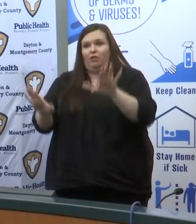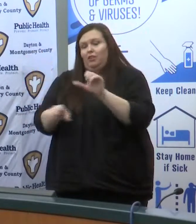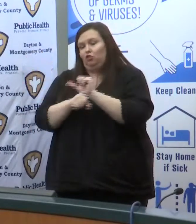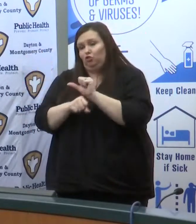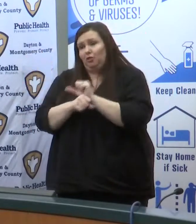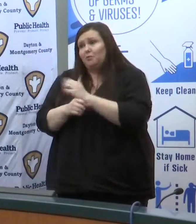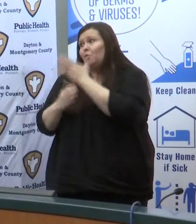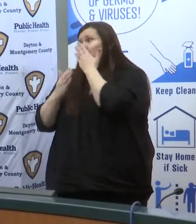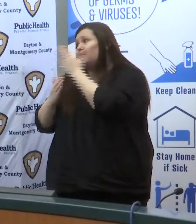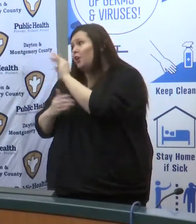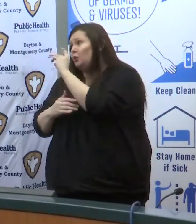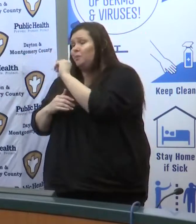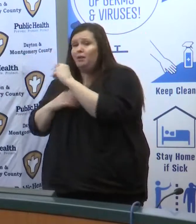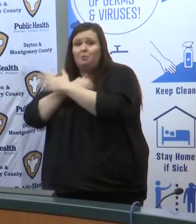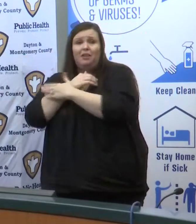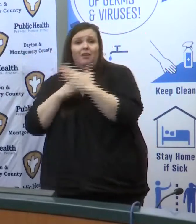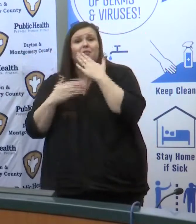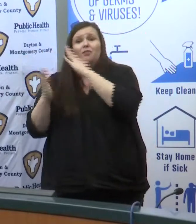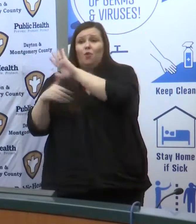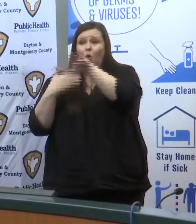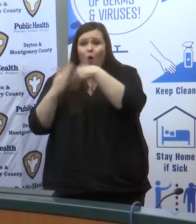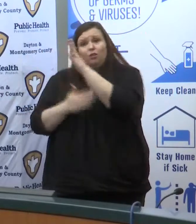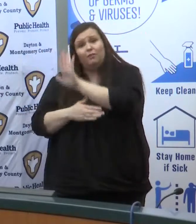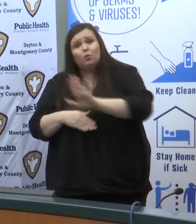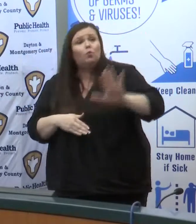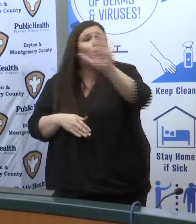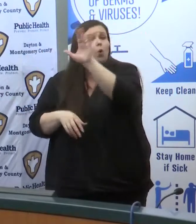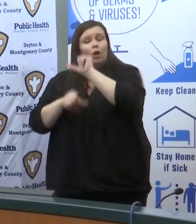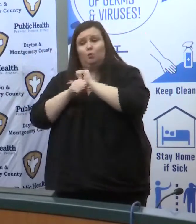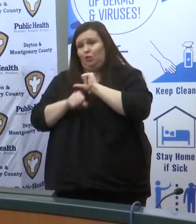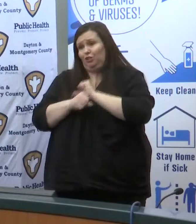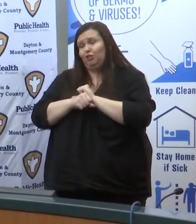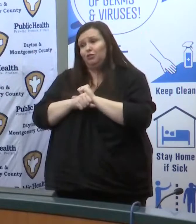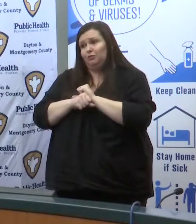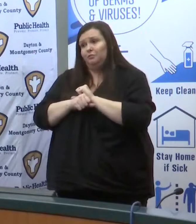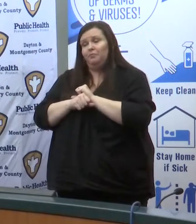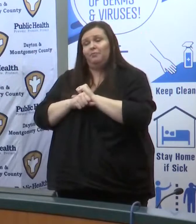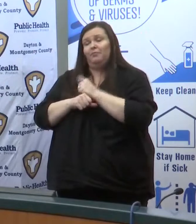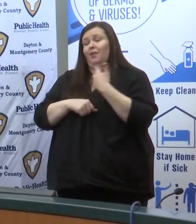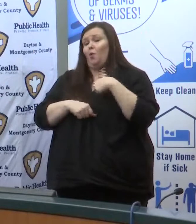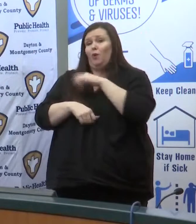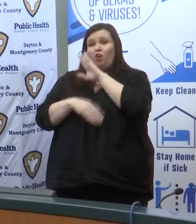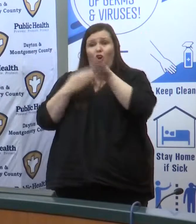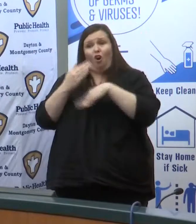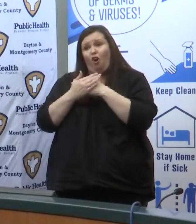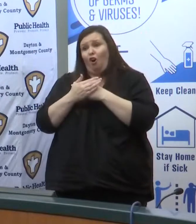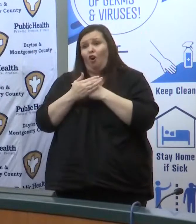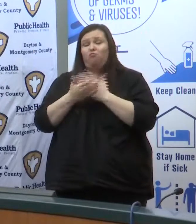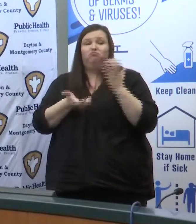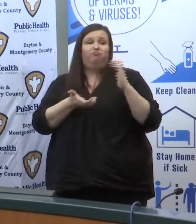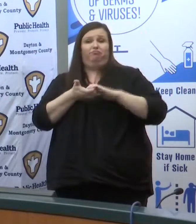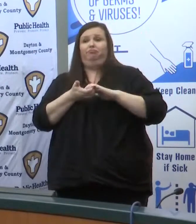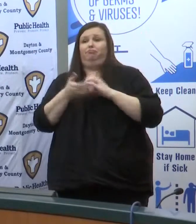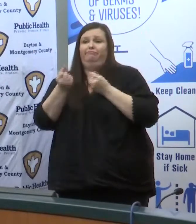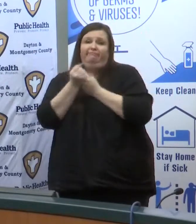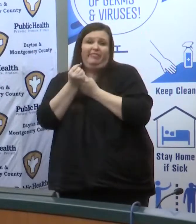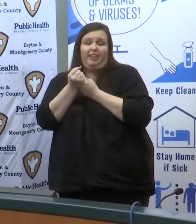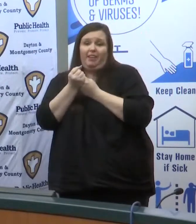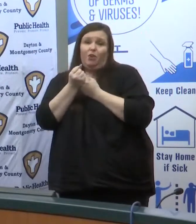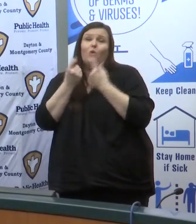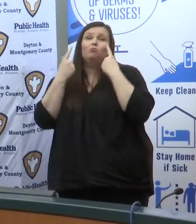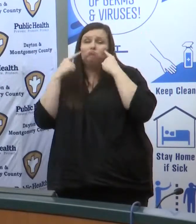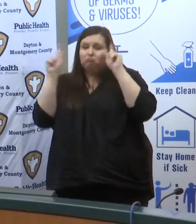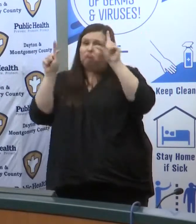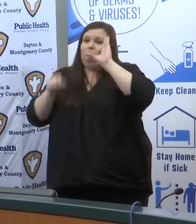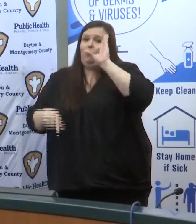County thank you for the work that you're all doing and we were are in this together and and ultimately we will be victorious thank you